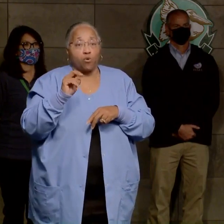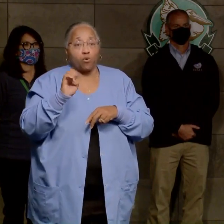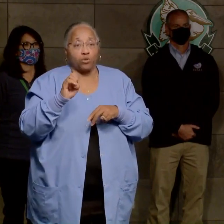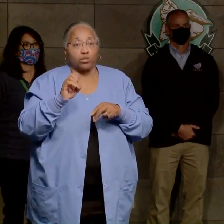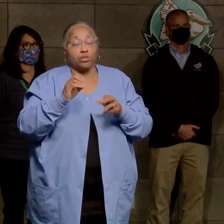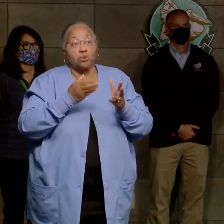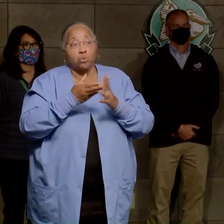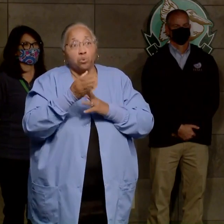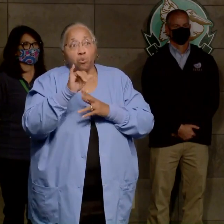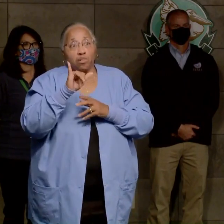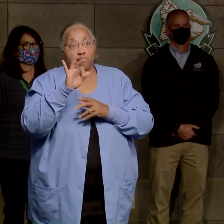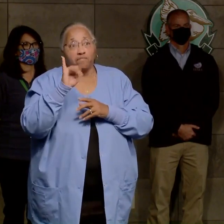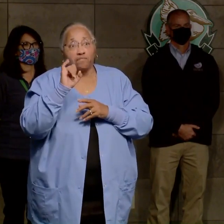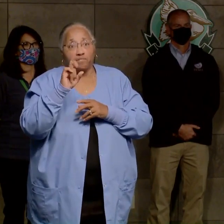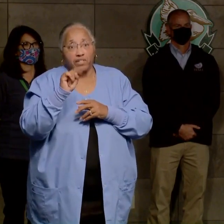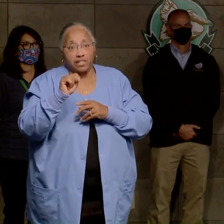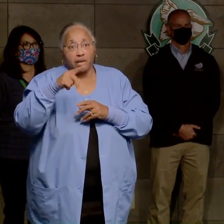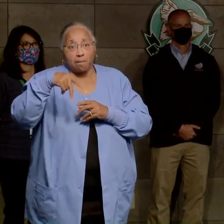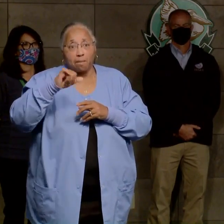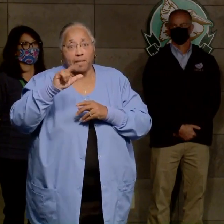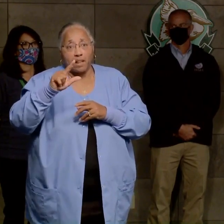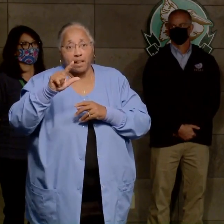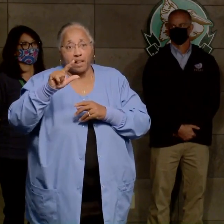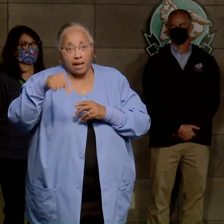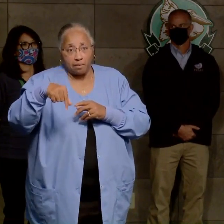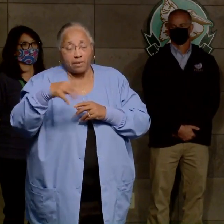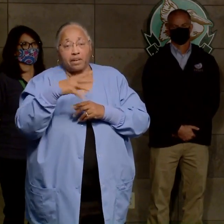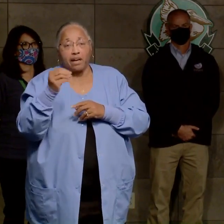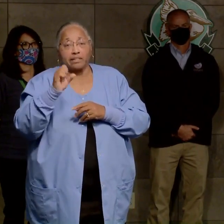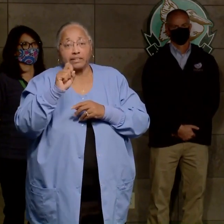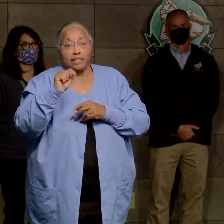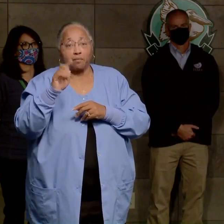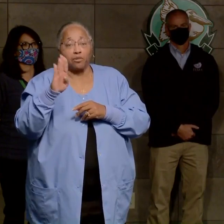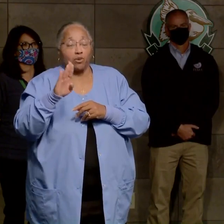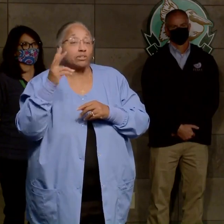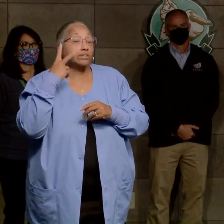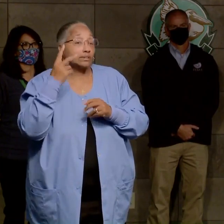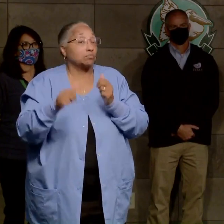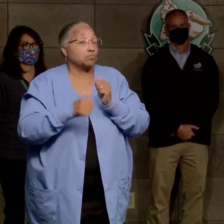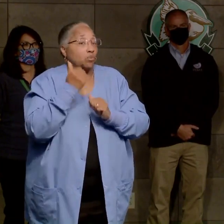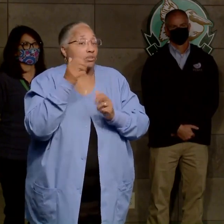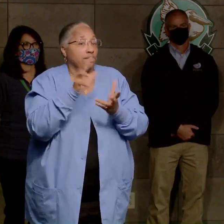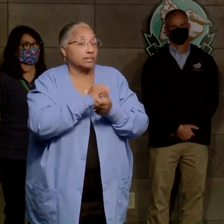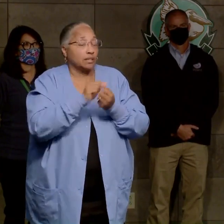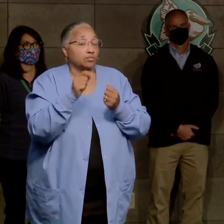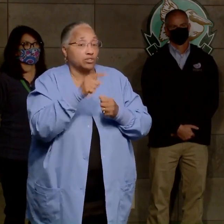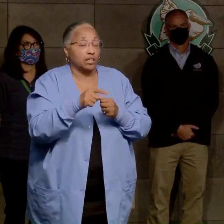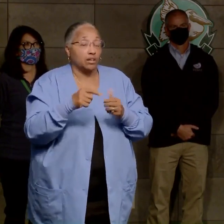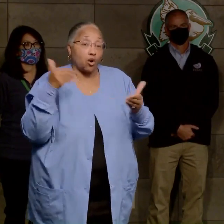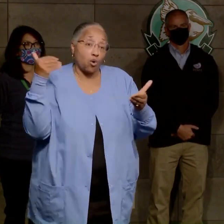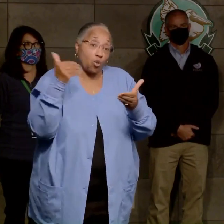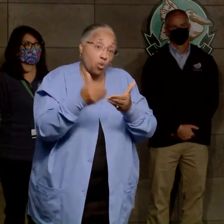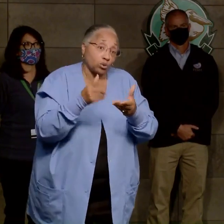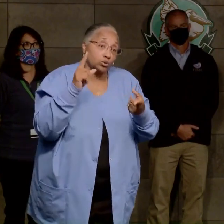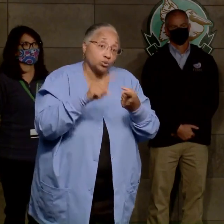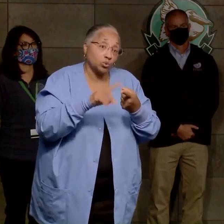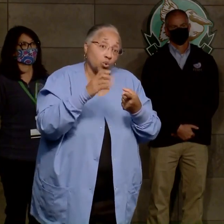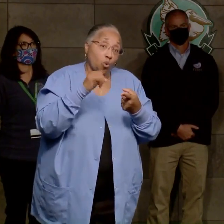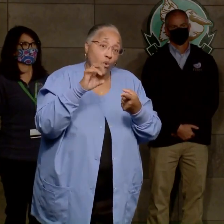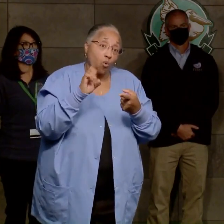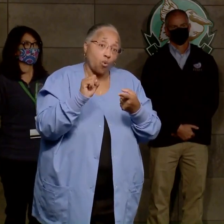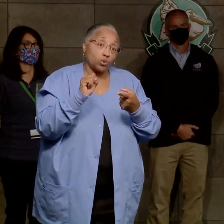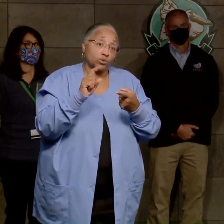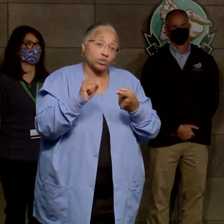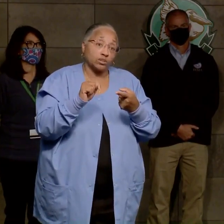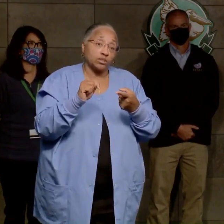Lafitte and Plaquemines and St. Bernard, you're going to see that's where most of the damage was. And the closer you are to the coast, the